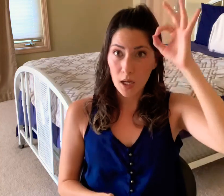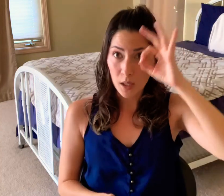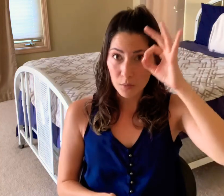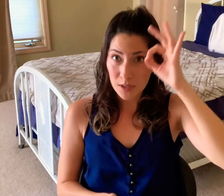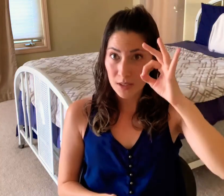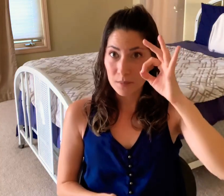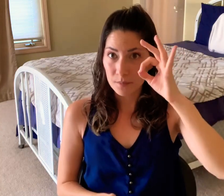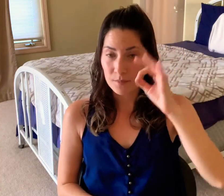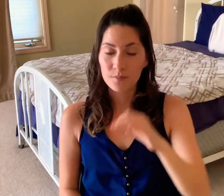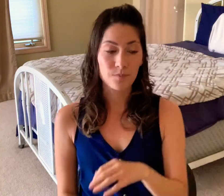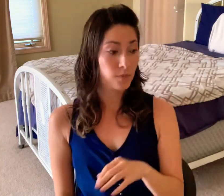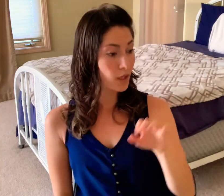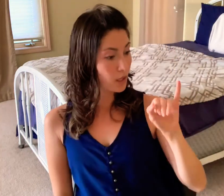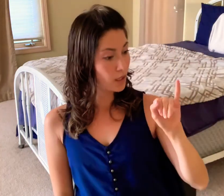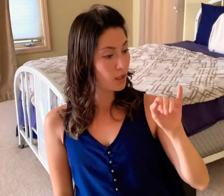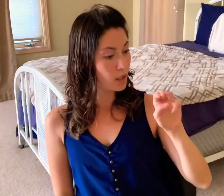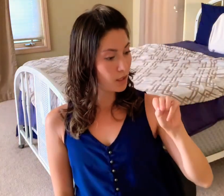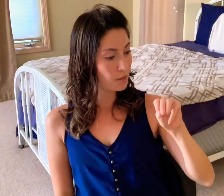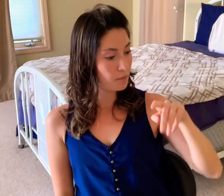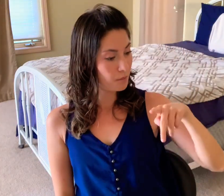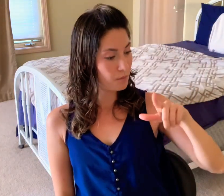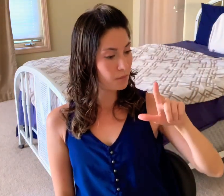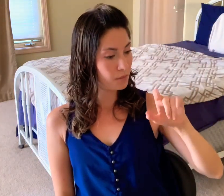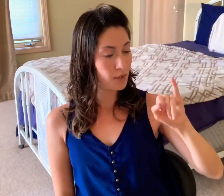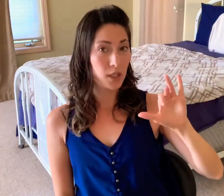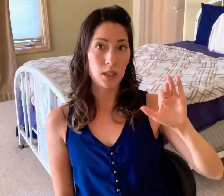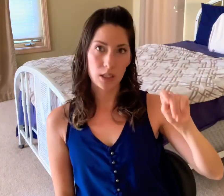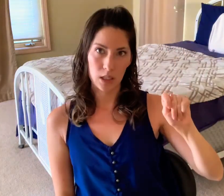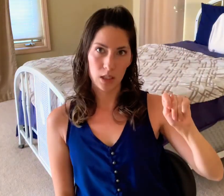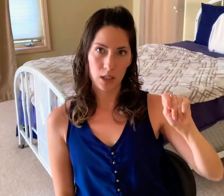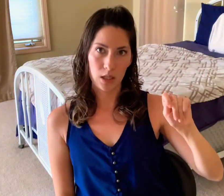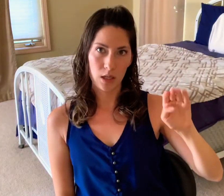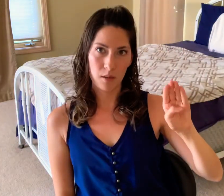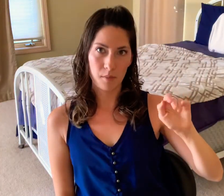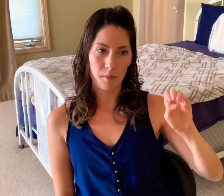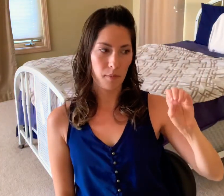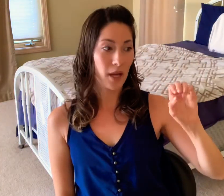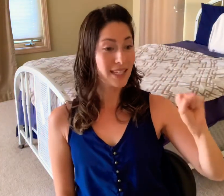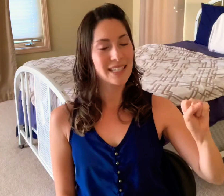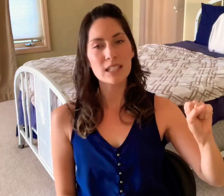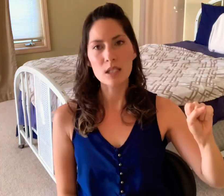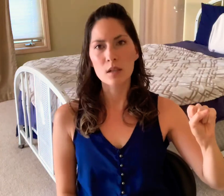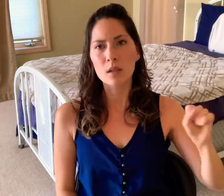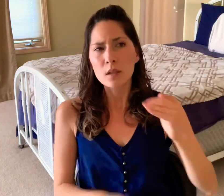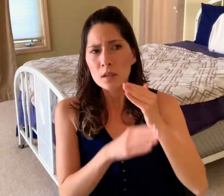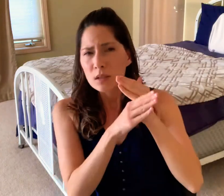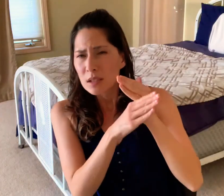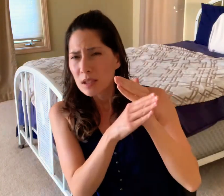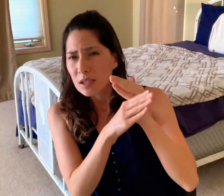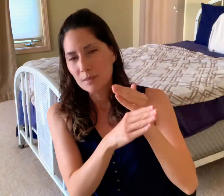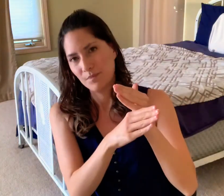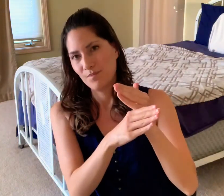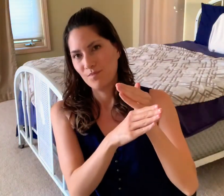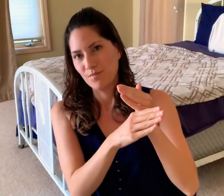and I want to ask you all for help when my ignorance and my implicit biases